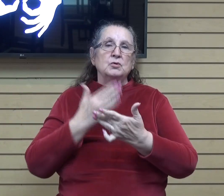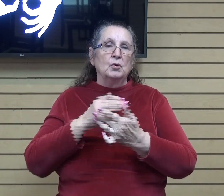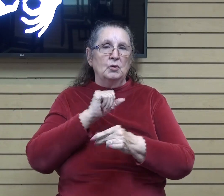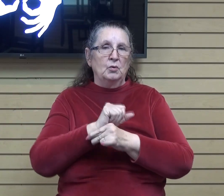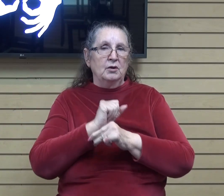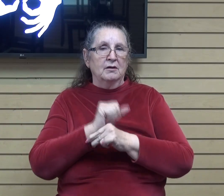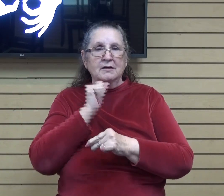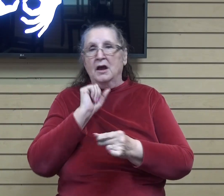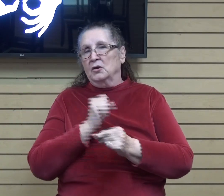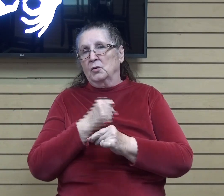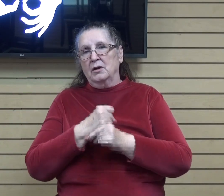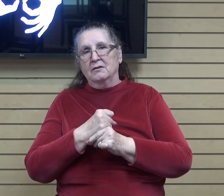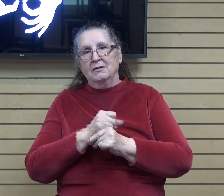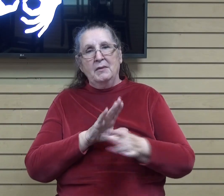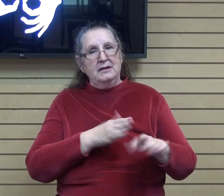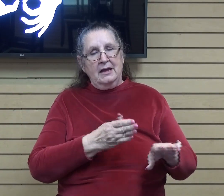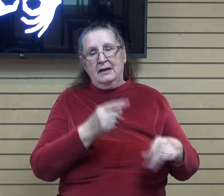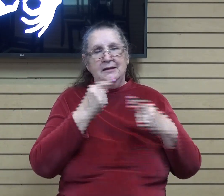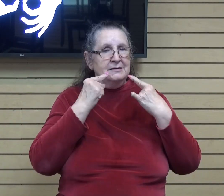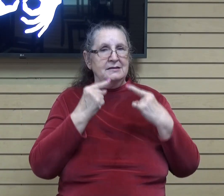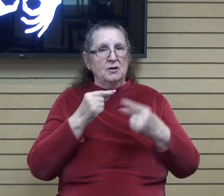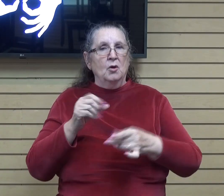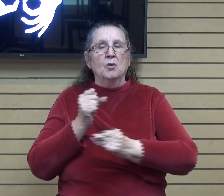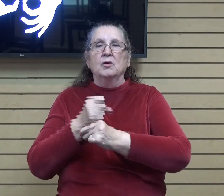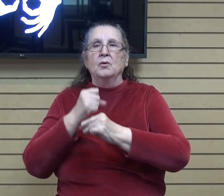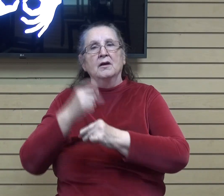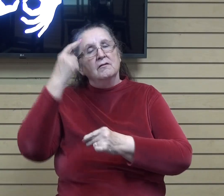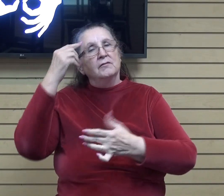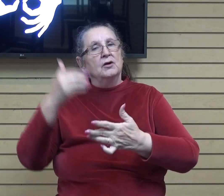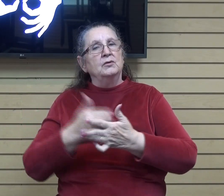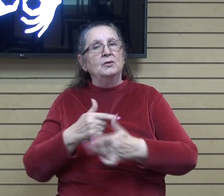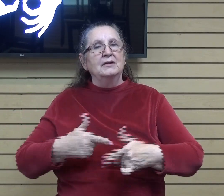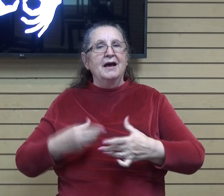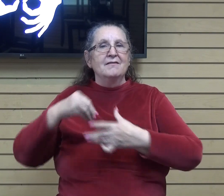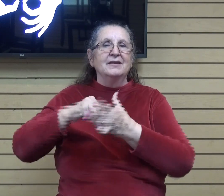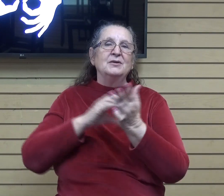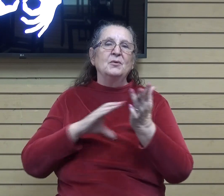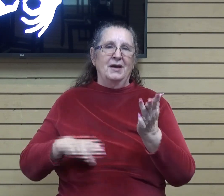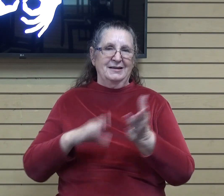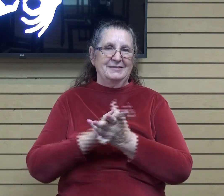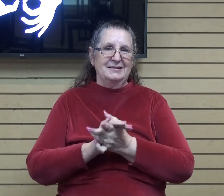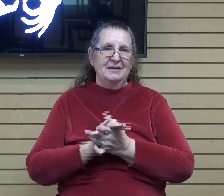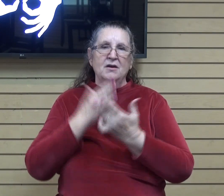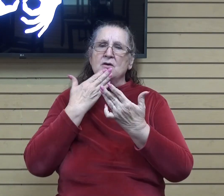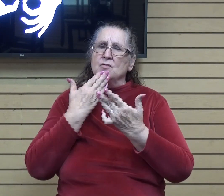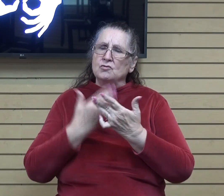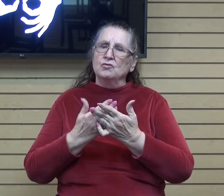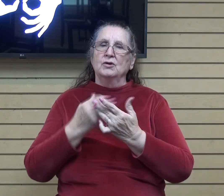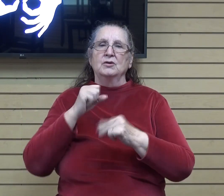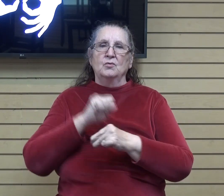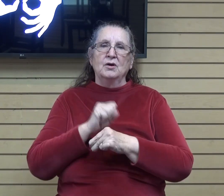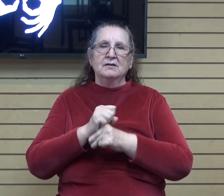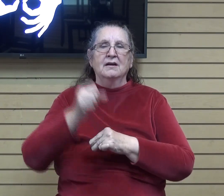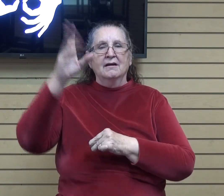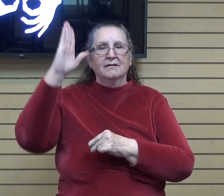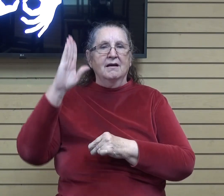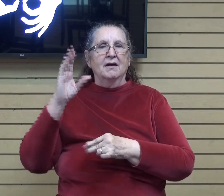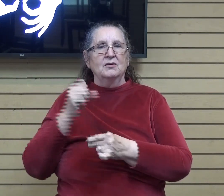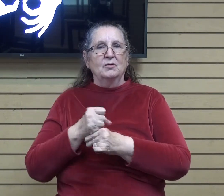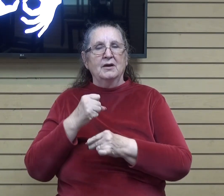created to stay dead in sin. We were created for new life in Christ, for good works that God created, or that God